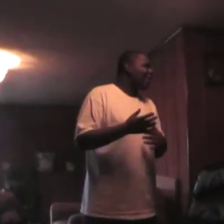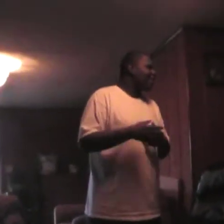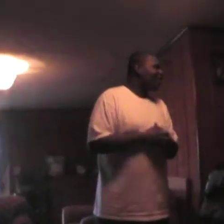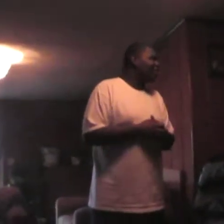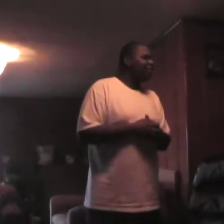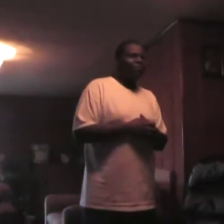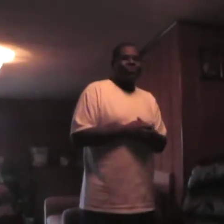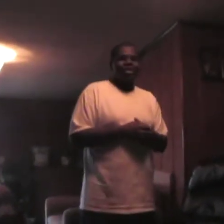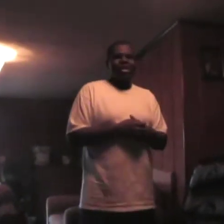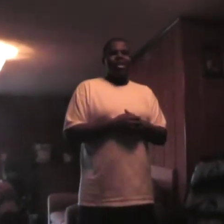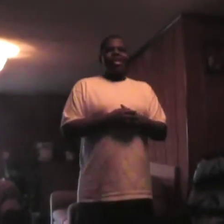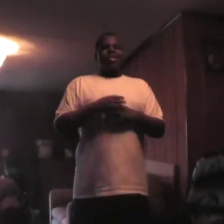Barack Obama.